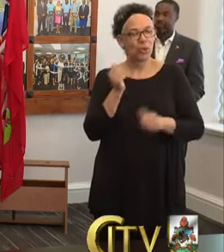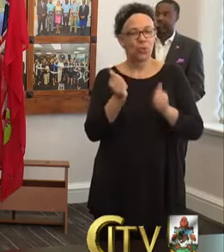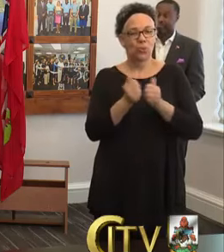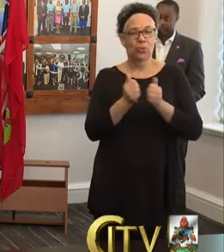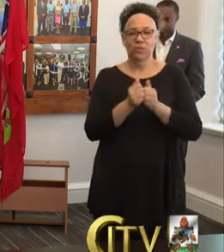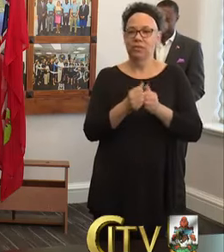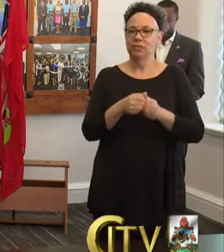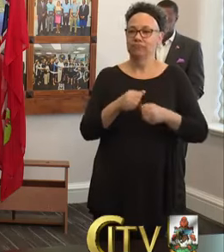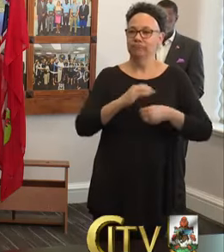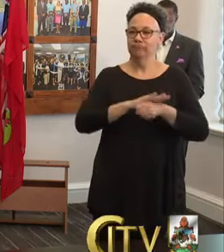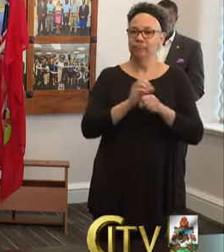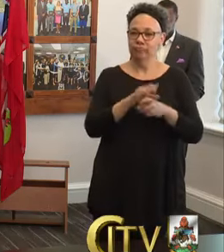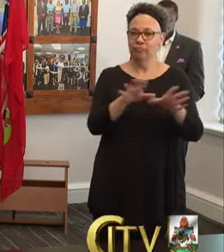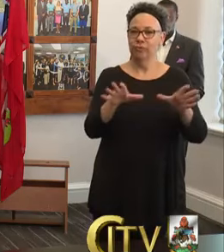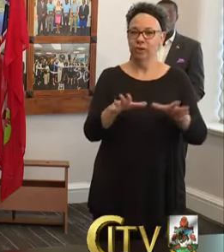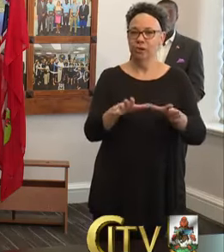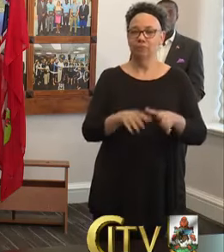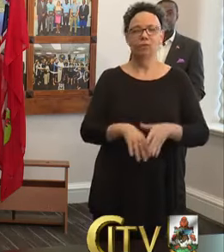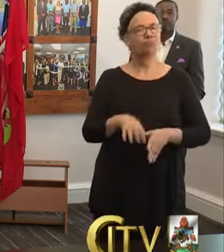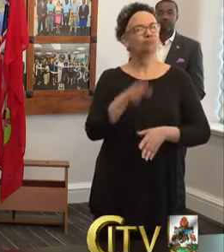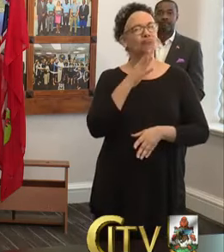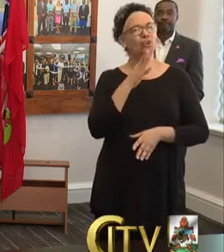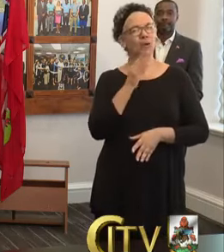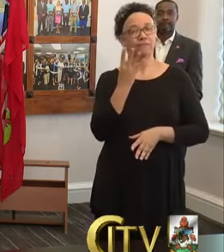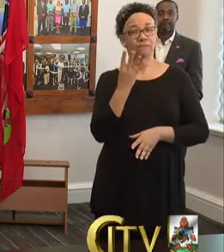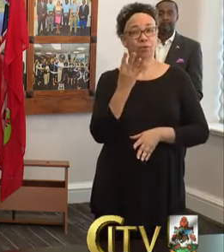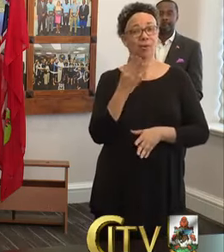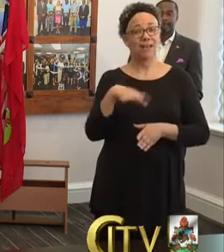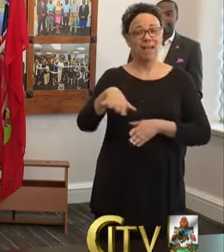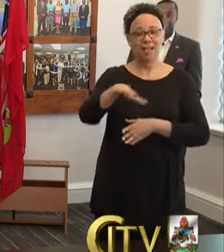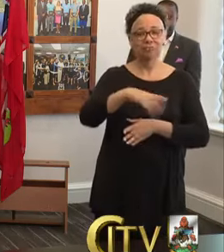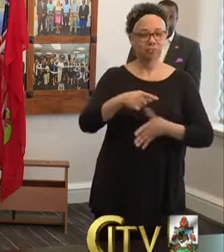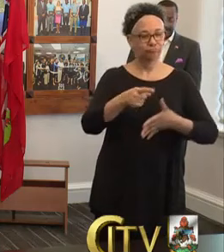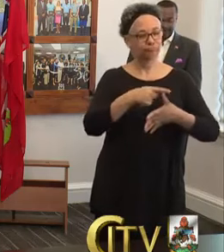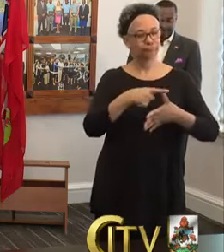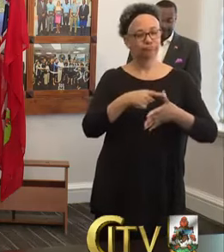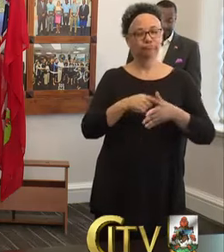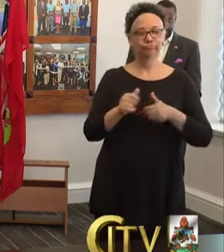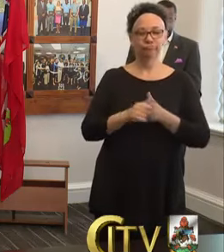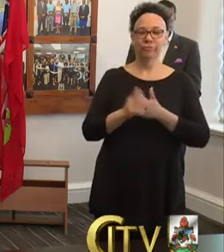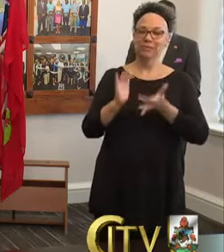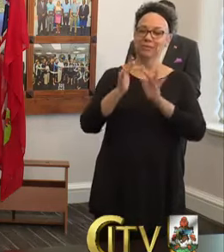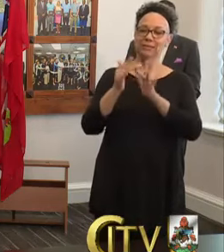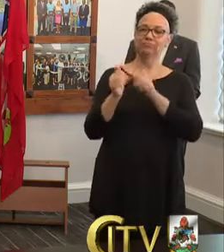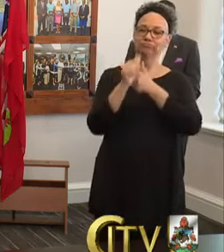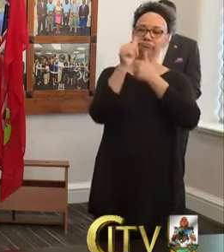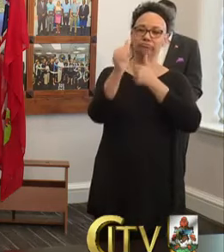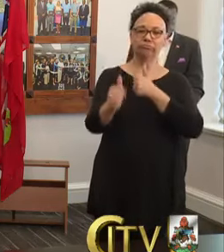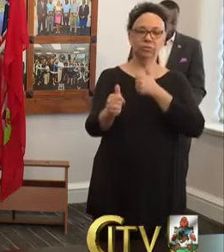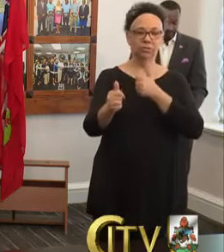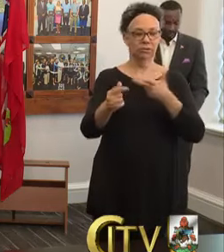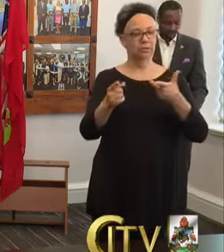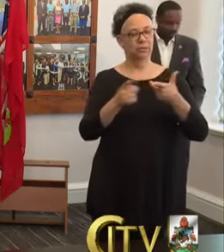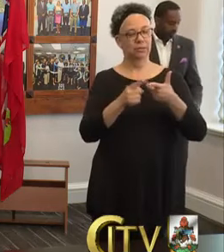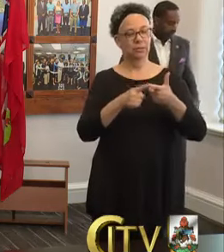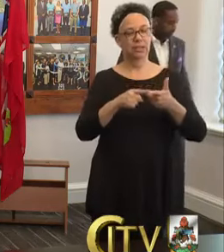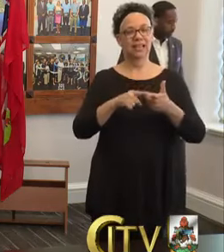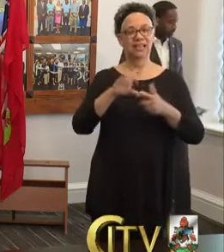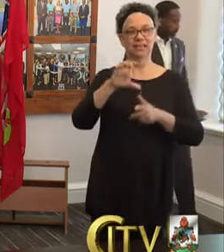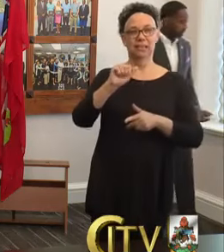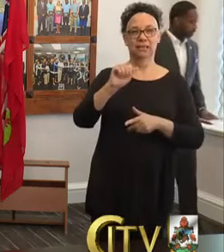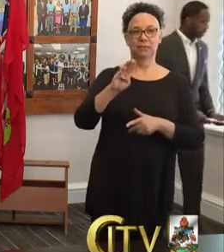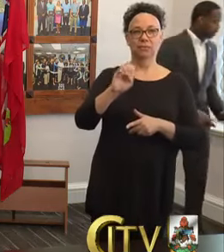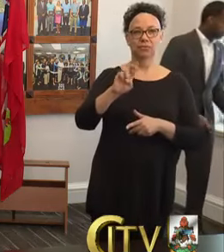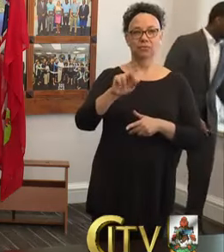My update will focus on four areas, remote learning in our public schools during the past week, Cambridge checkpoint exams scheduled